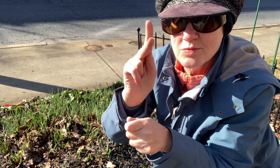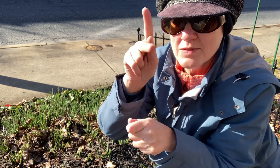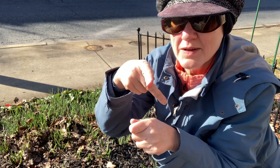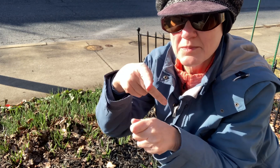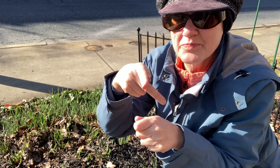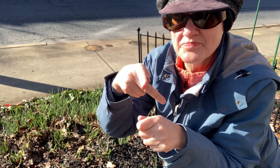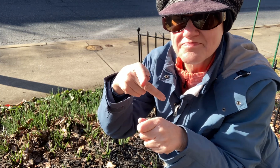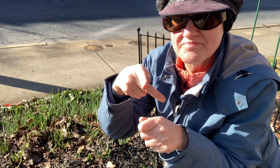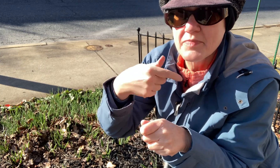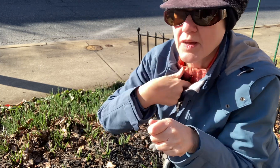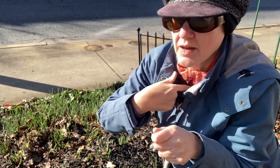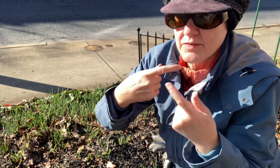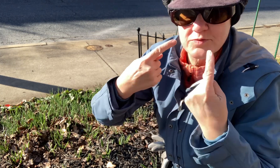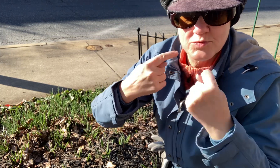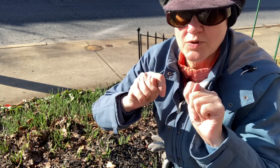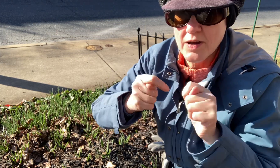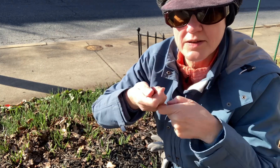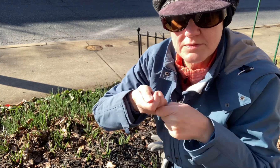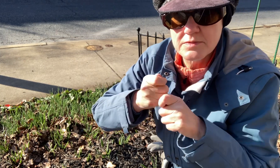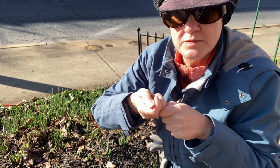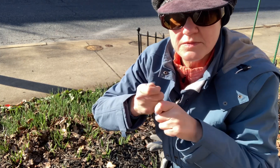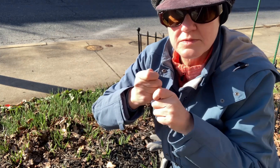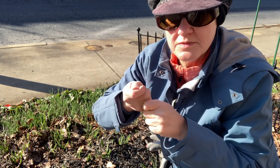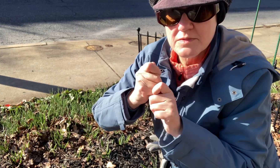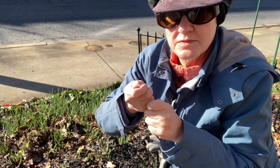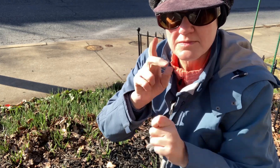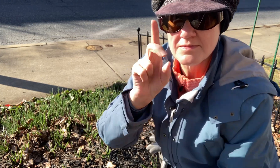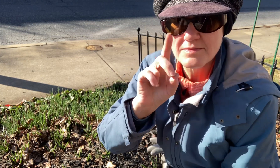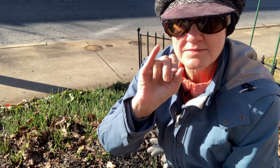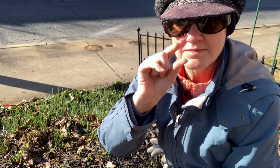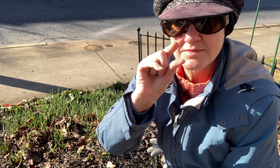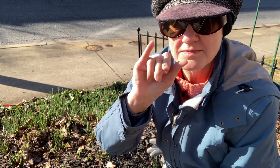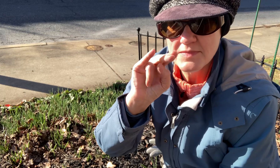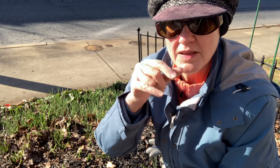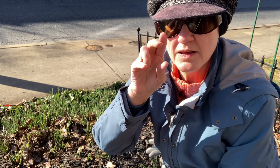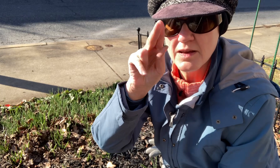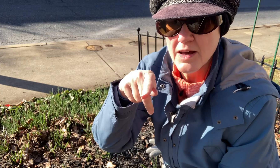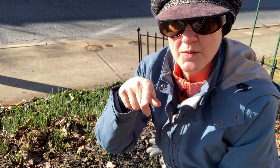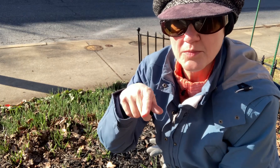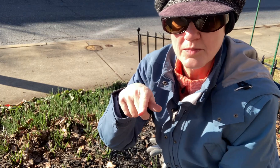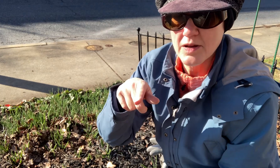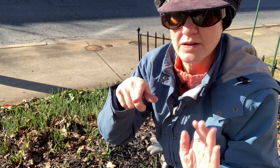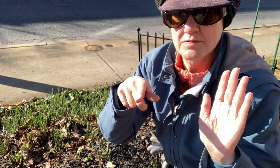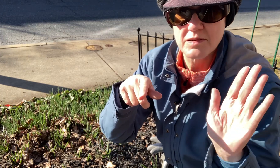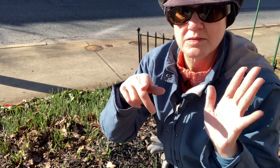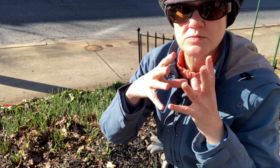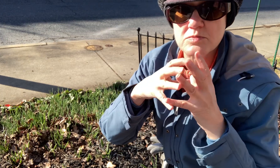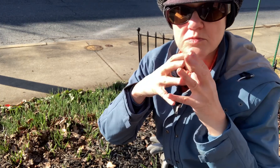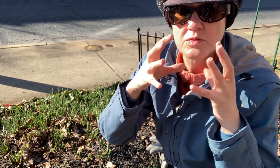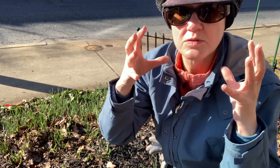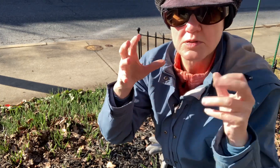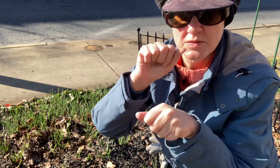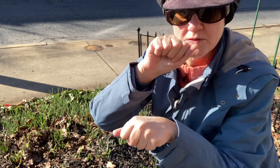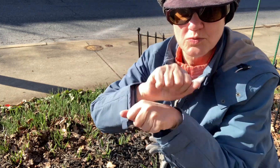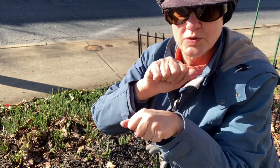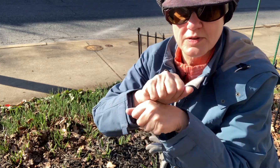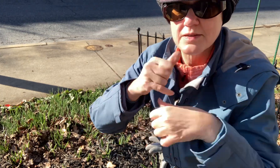i'll pull them up i've tried in the past digging up all those tiny little onion bulbs but it is